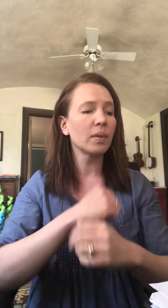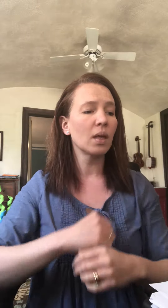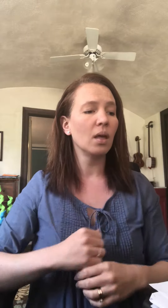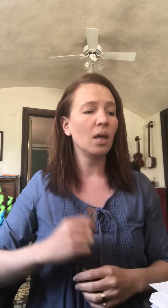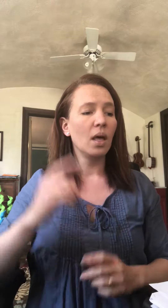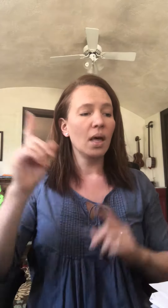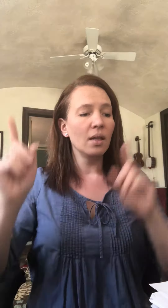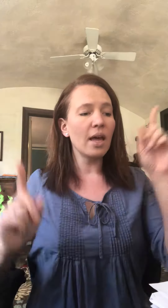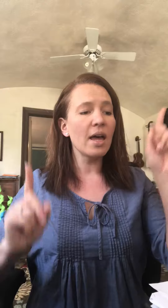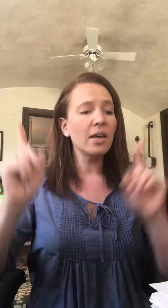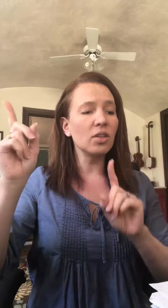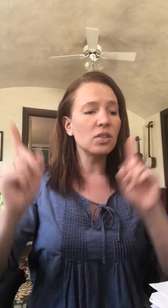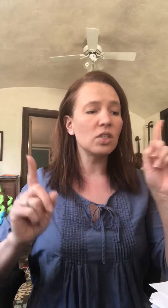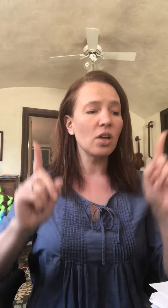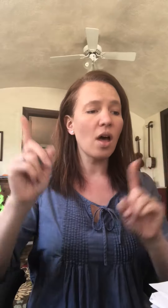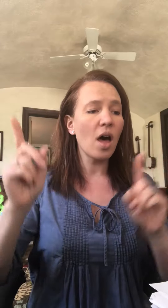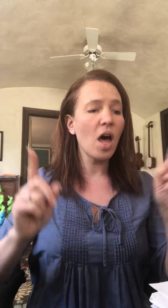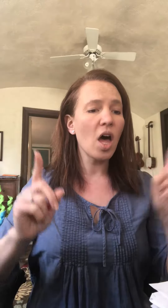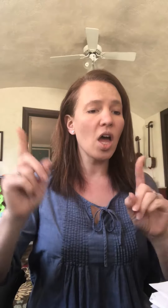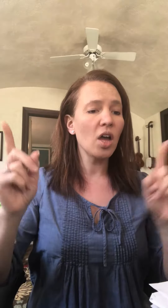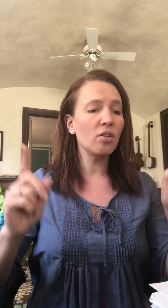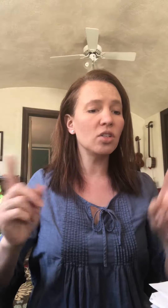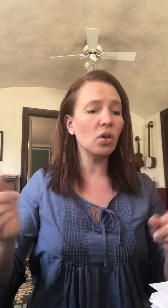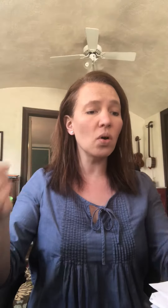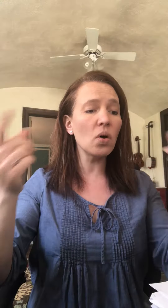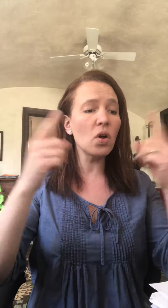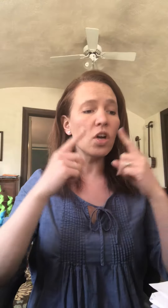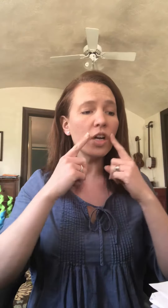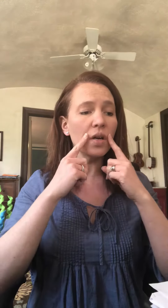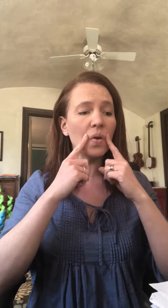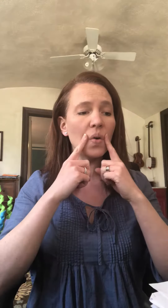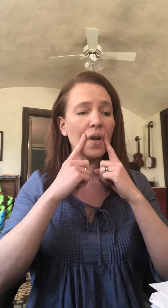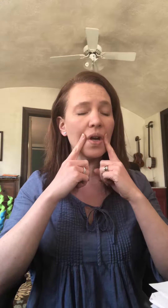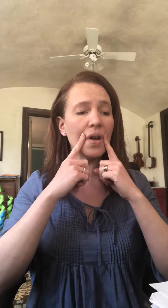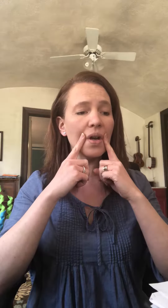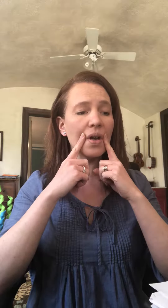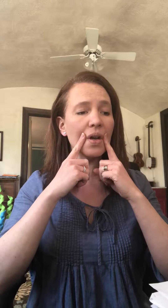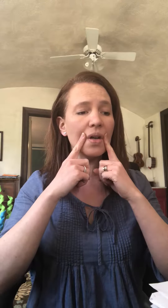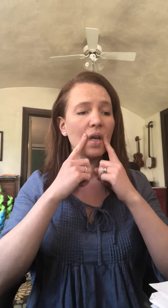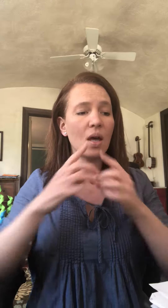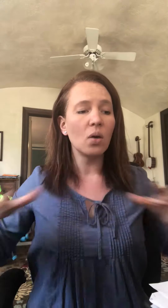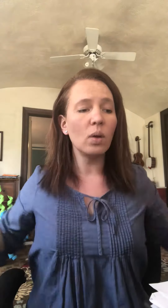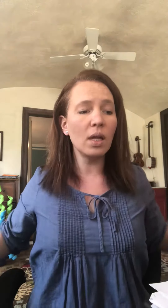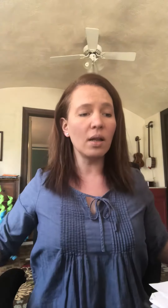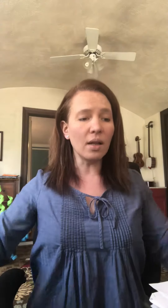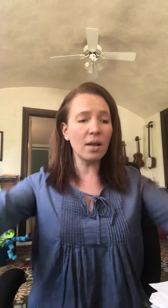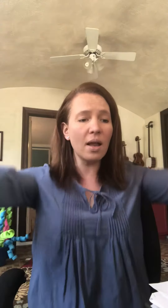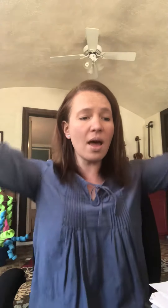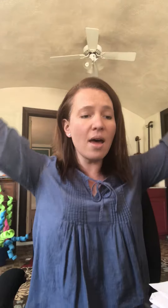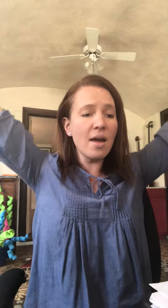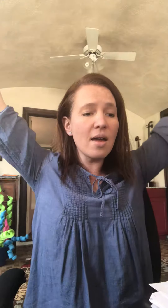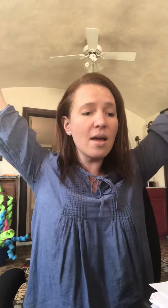Like the stars your word will align